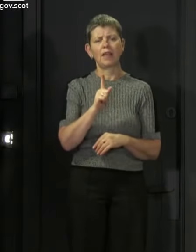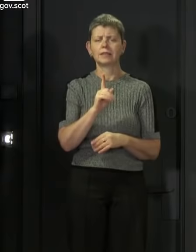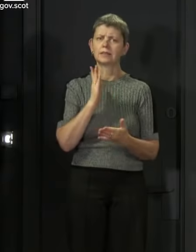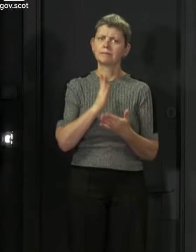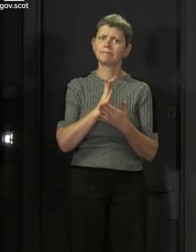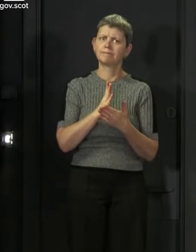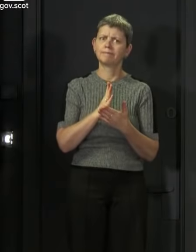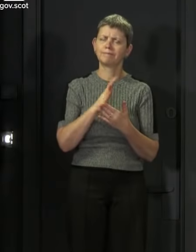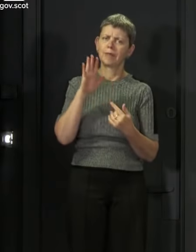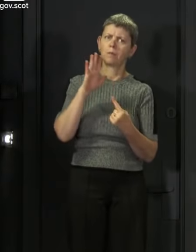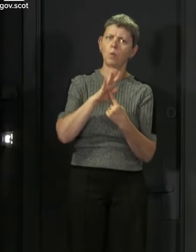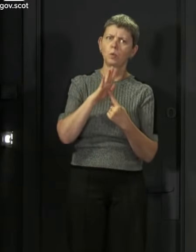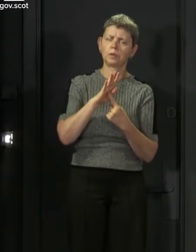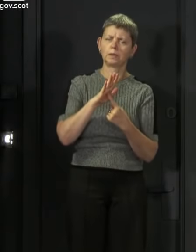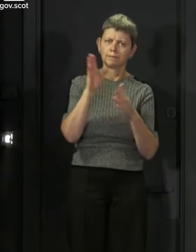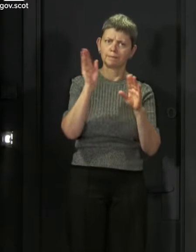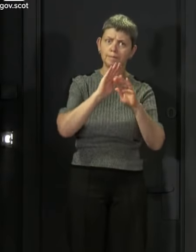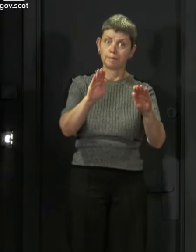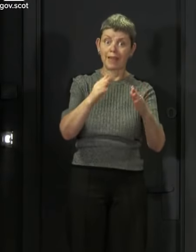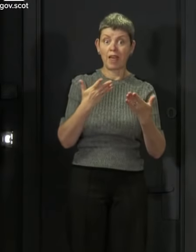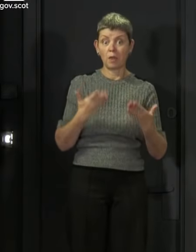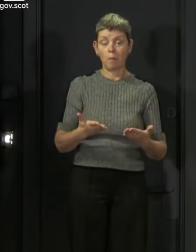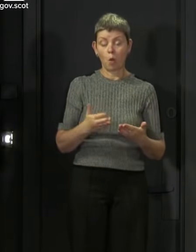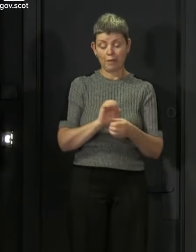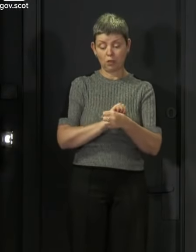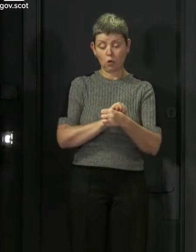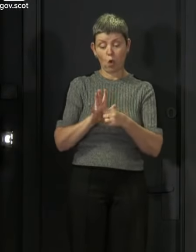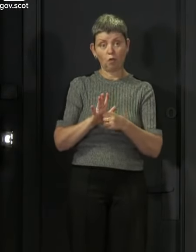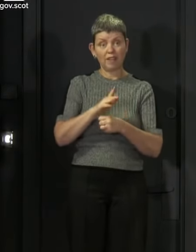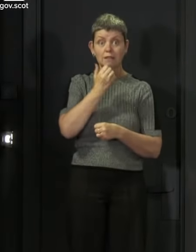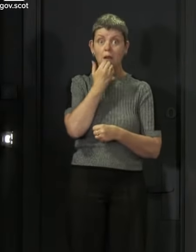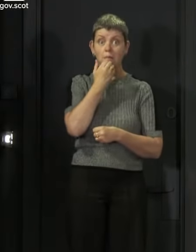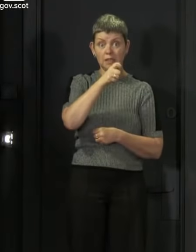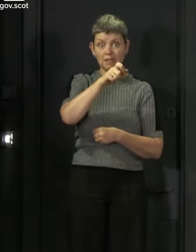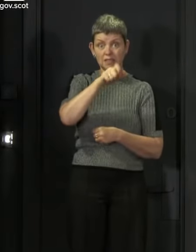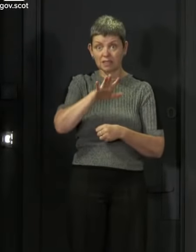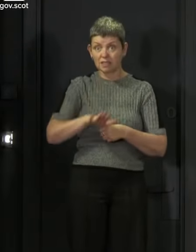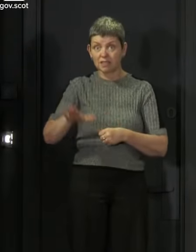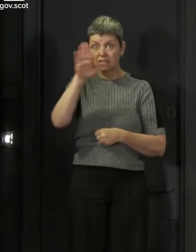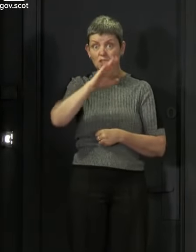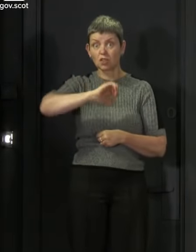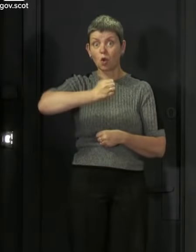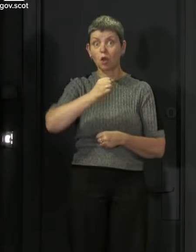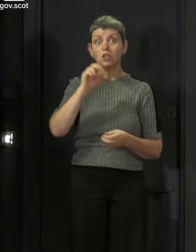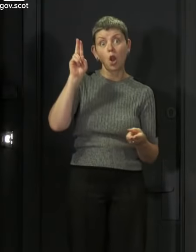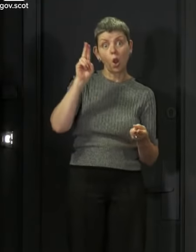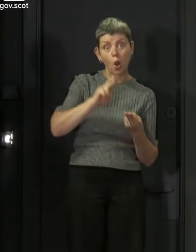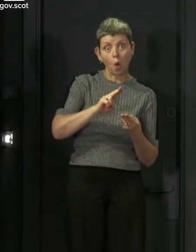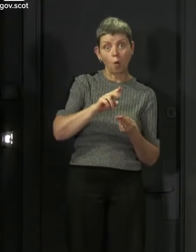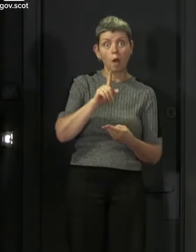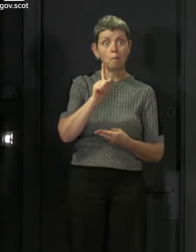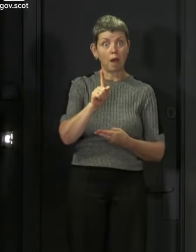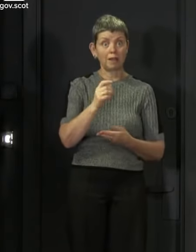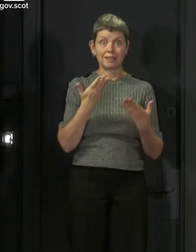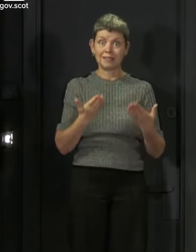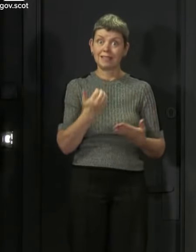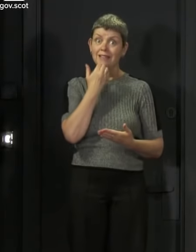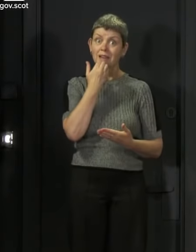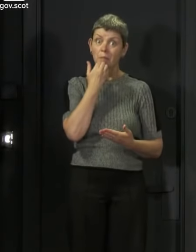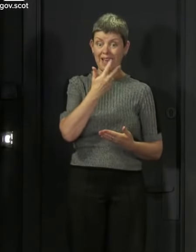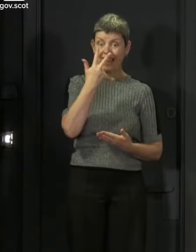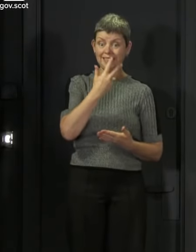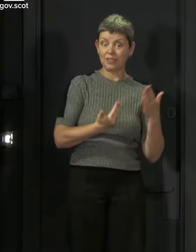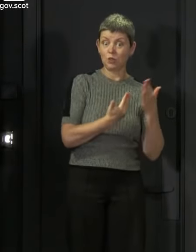Covid cases right now in Scotland are very low. But as today's figures remind us, we are still seeing new cases every day.